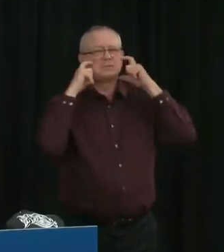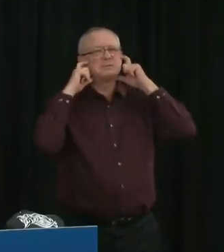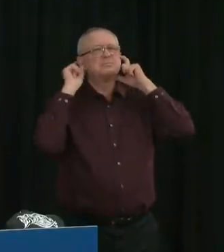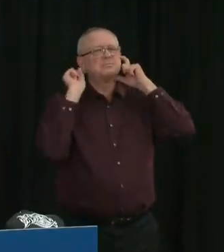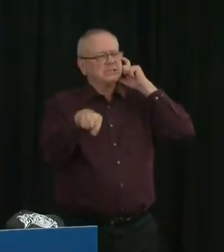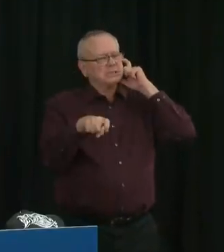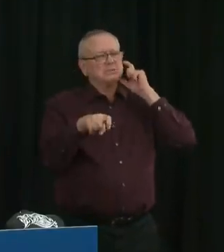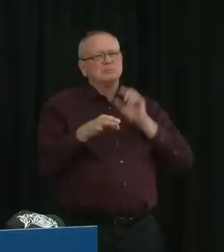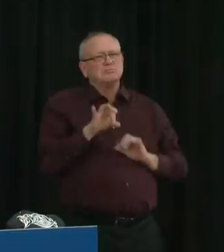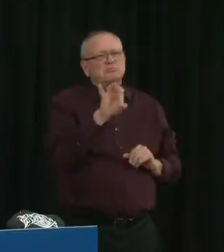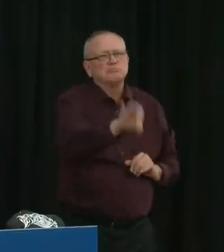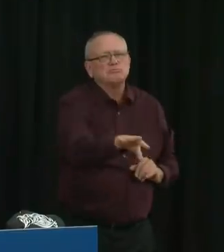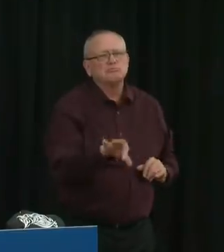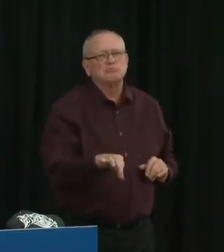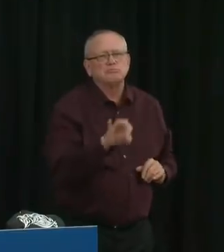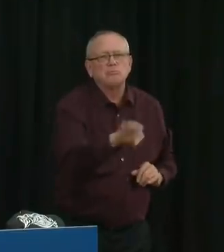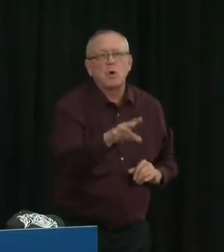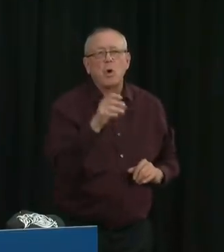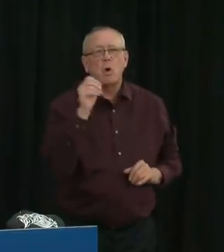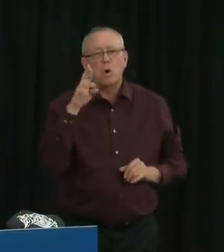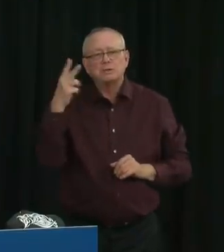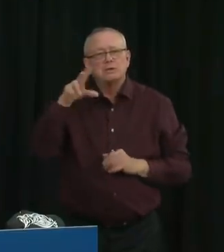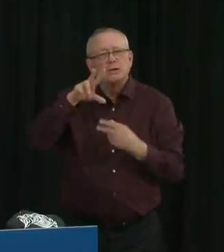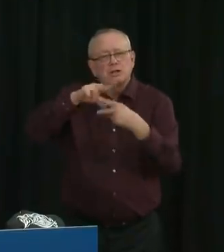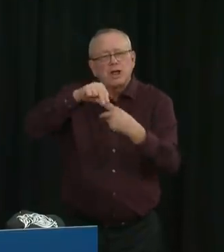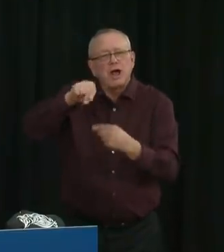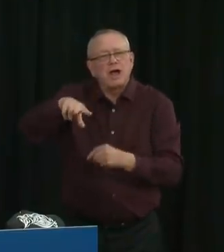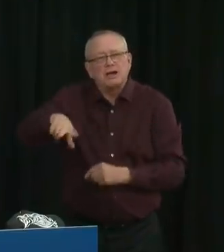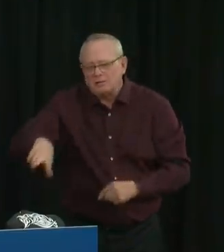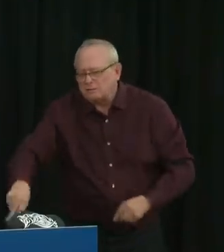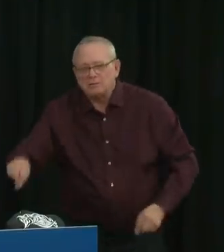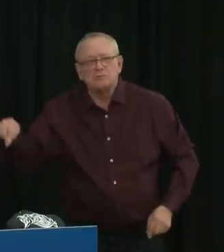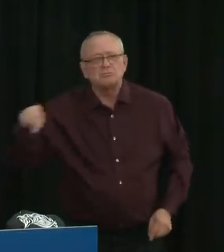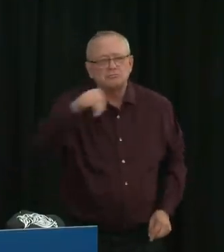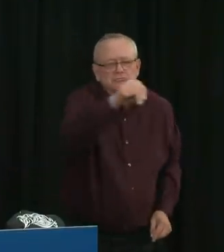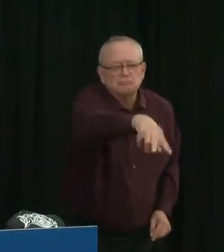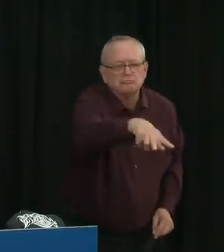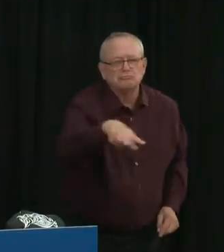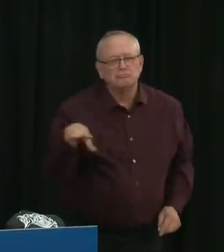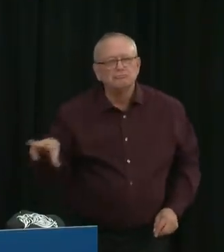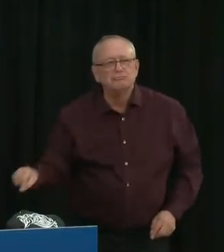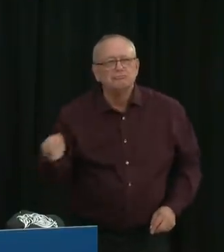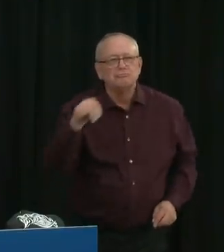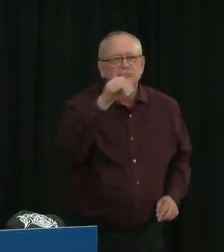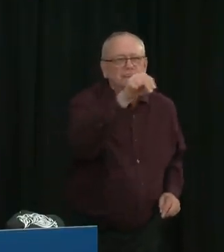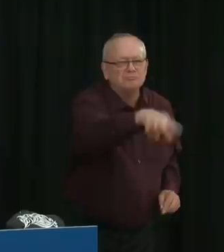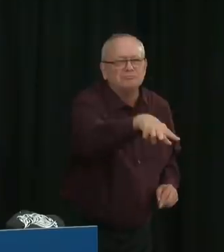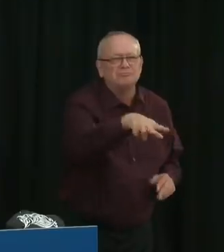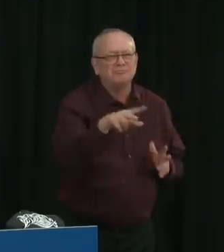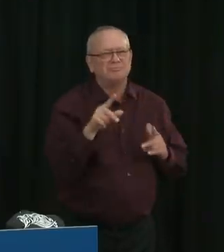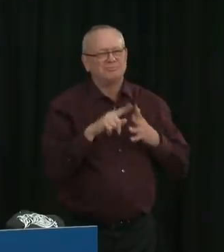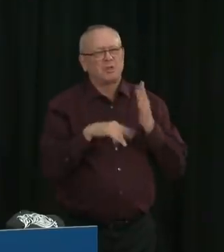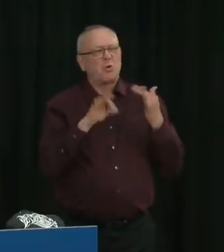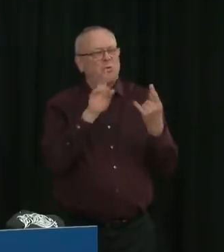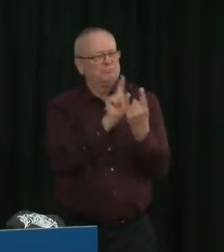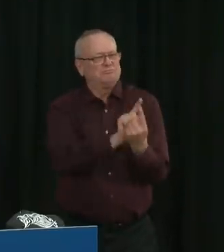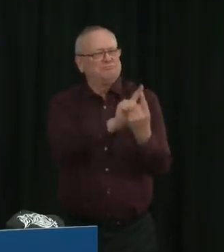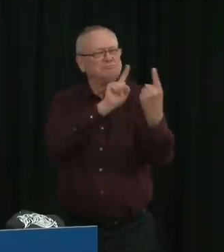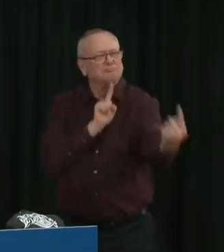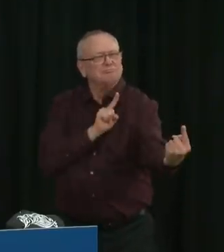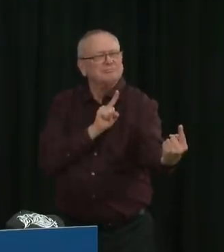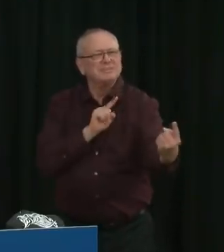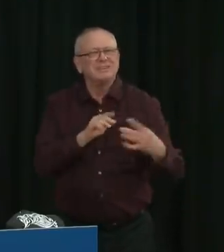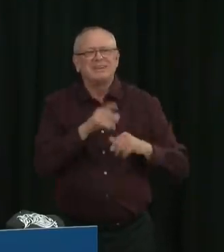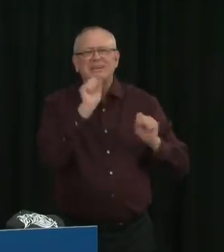example, by using tongs or a grabber. I am encouraging people to have fun and utilize other creative solutions